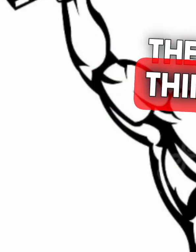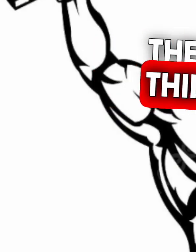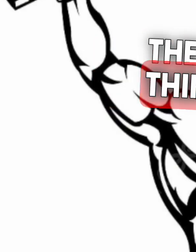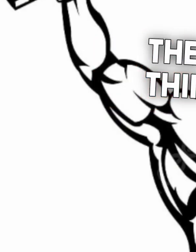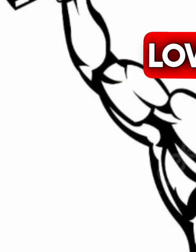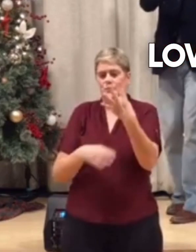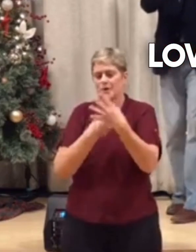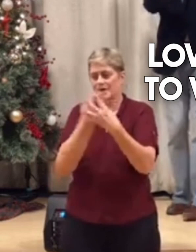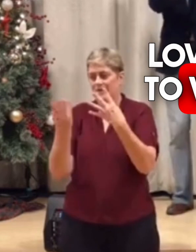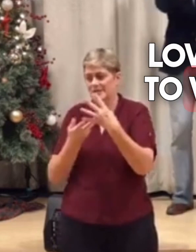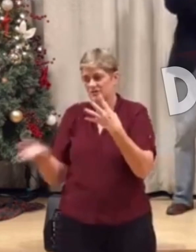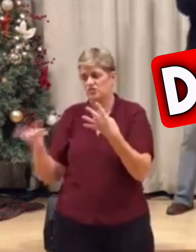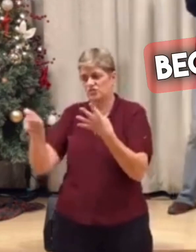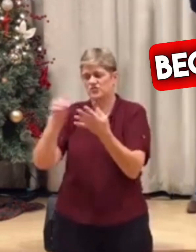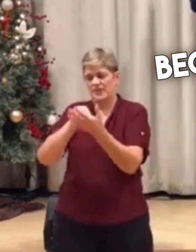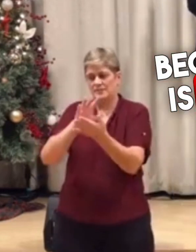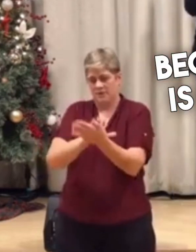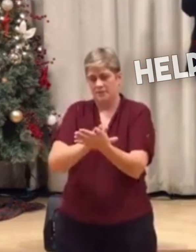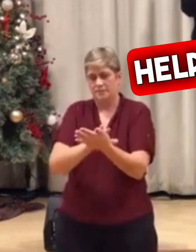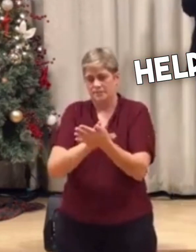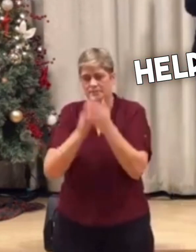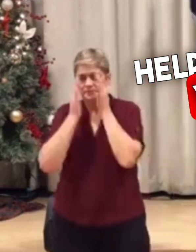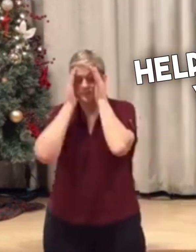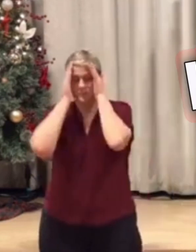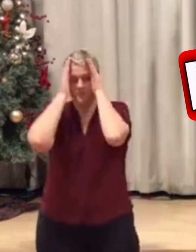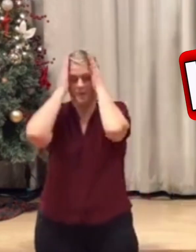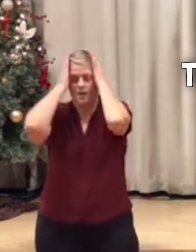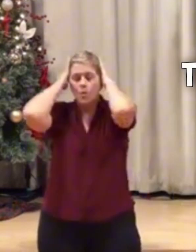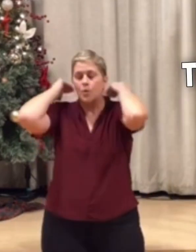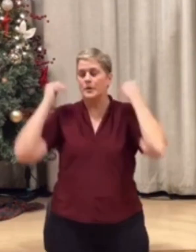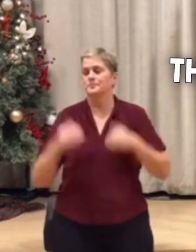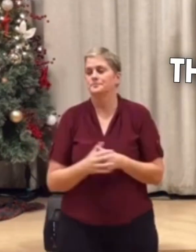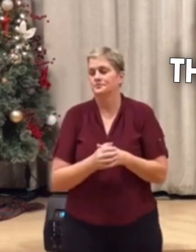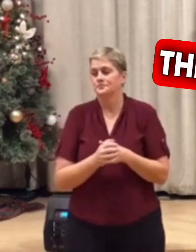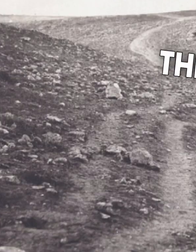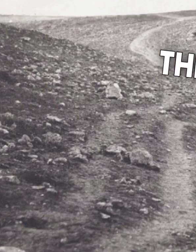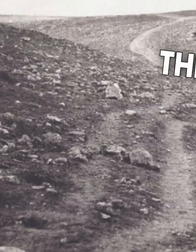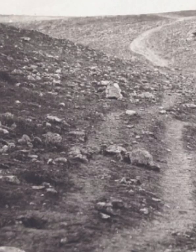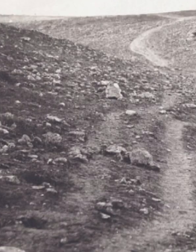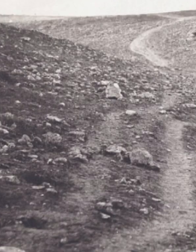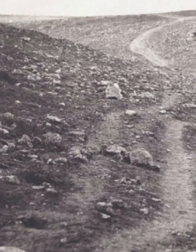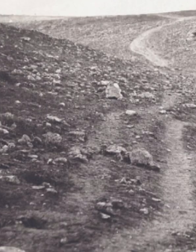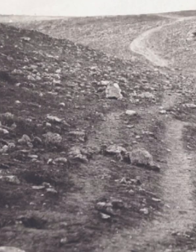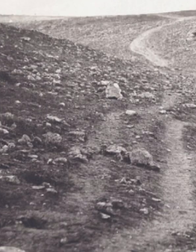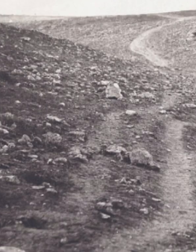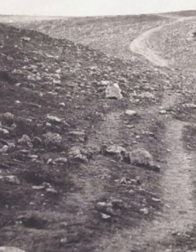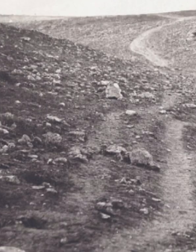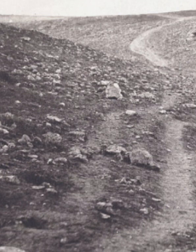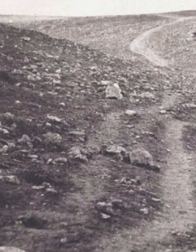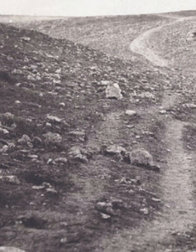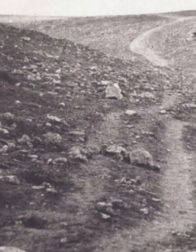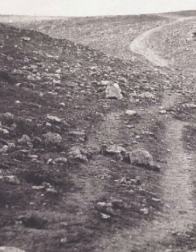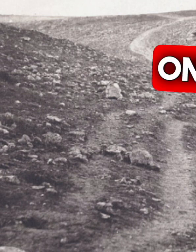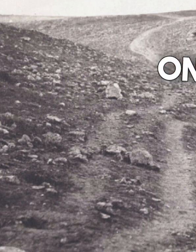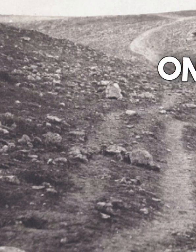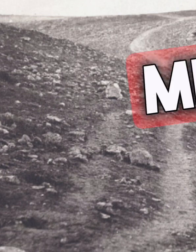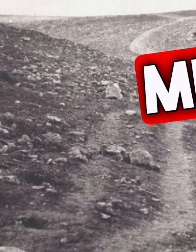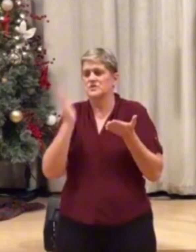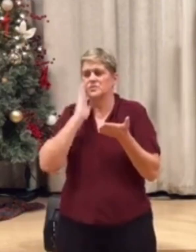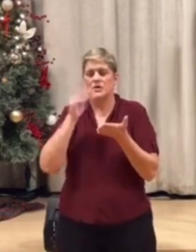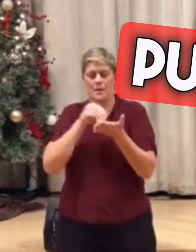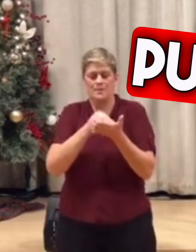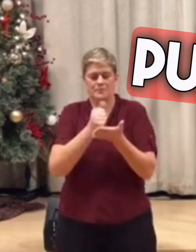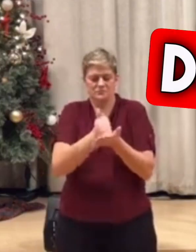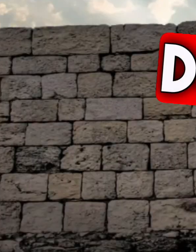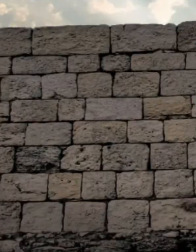four things and I'd love for you to write them down because this is going to help you when you get into the midst of the valley of the shadow of death. One, they're